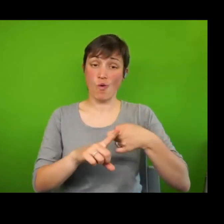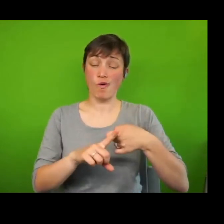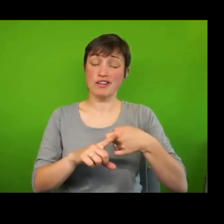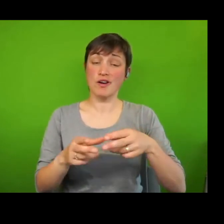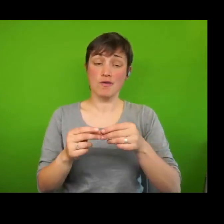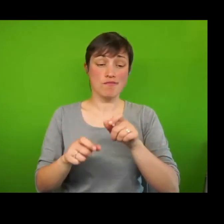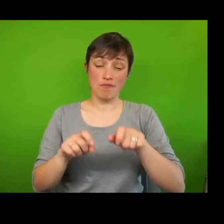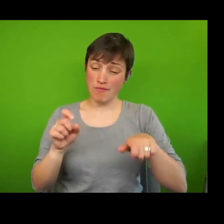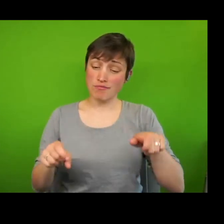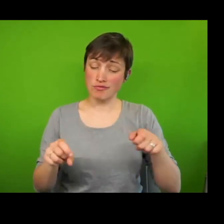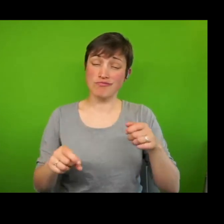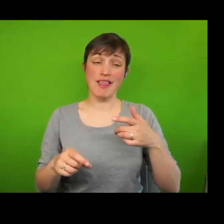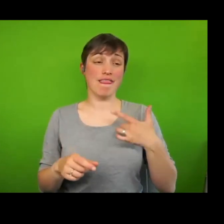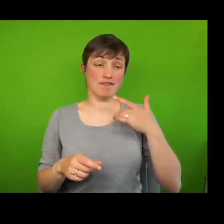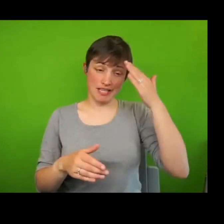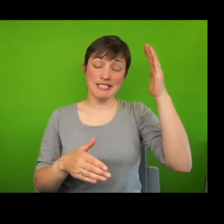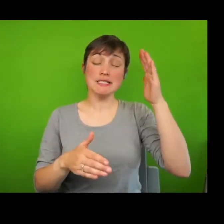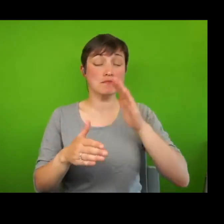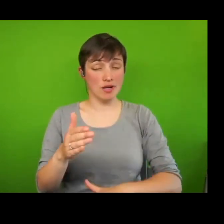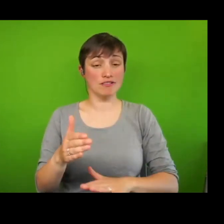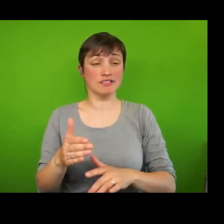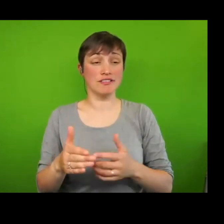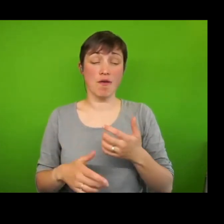of poverty, is thus very welcome.